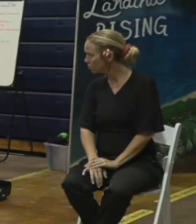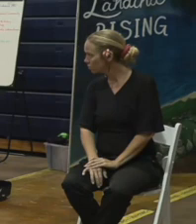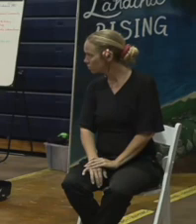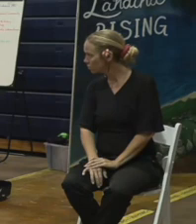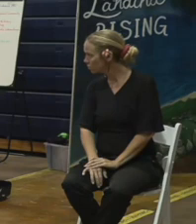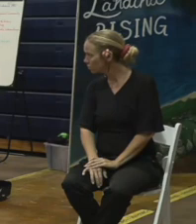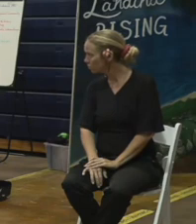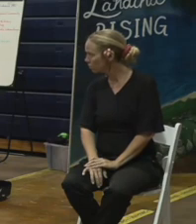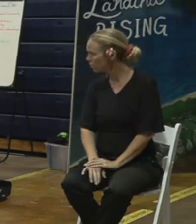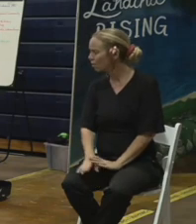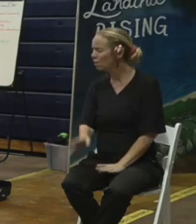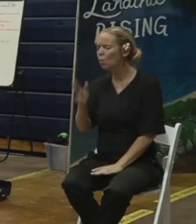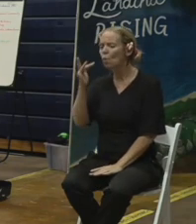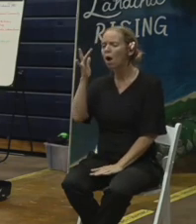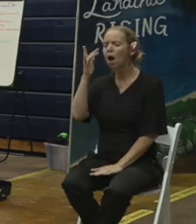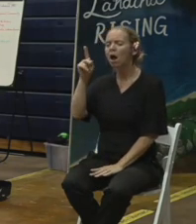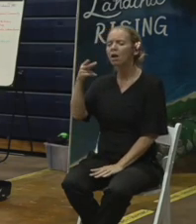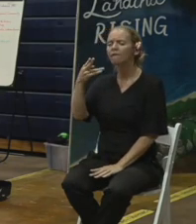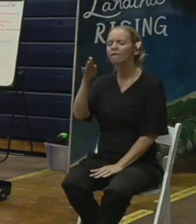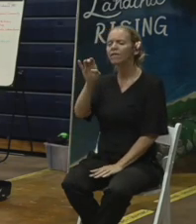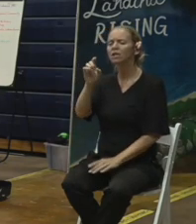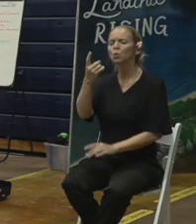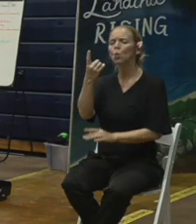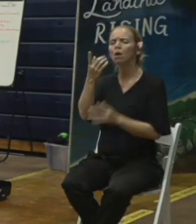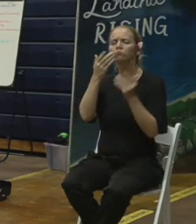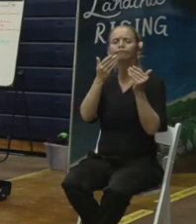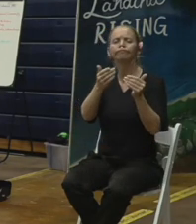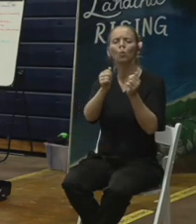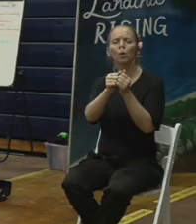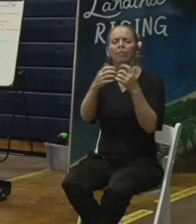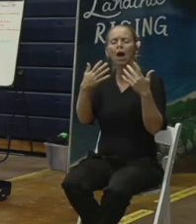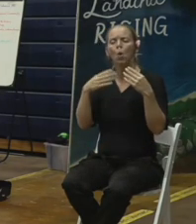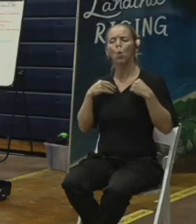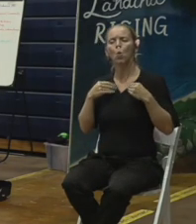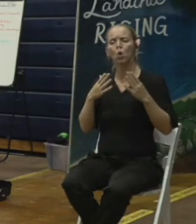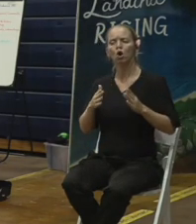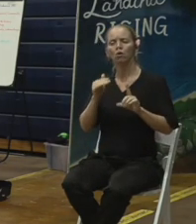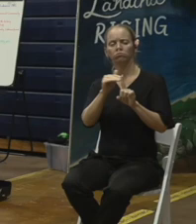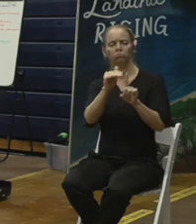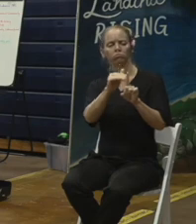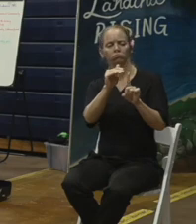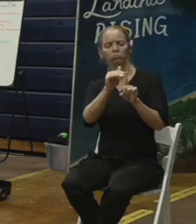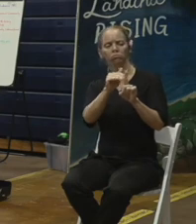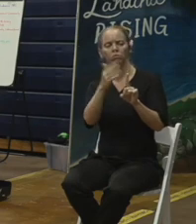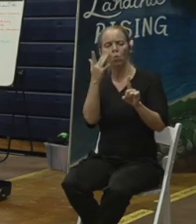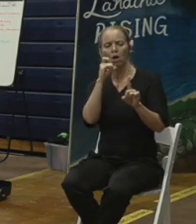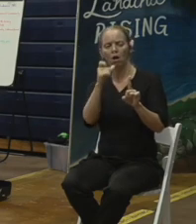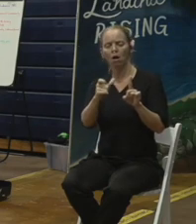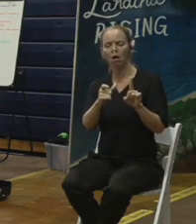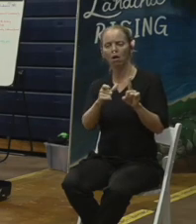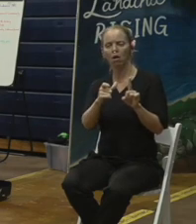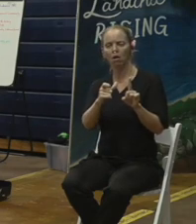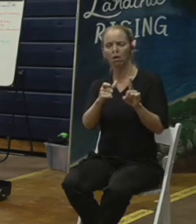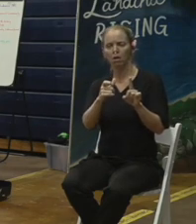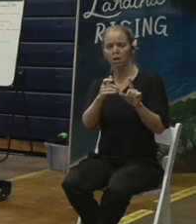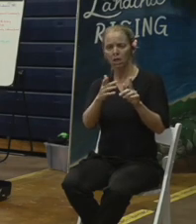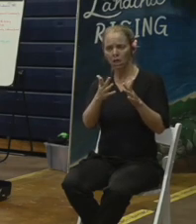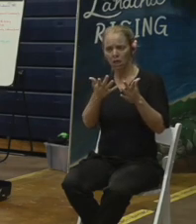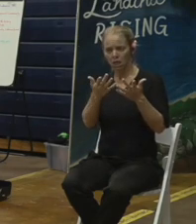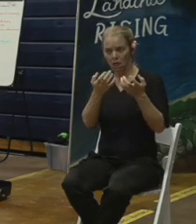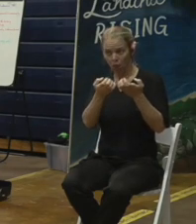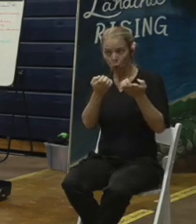owners being notified or permission given so was there equipment used without owners permission